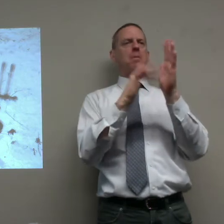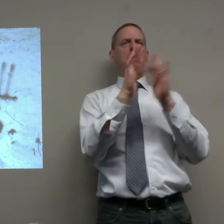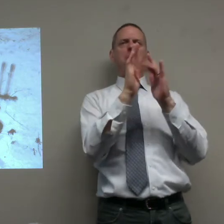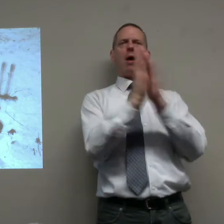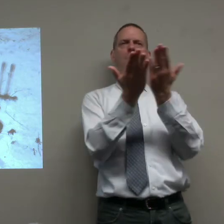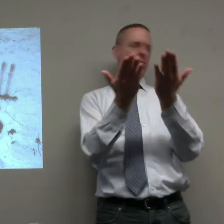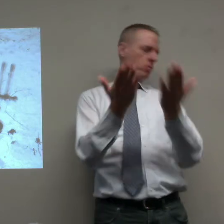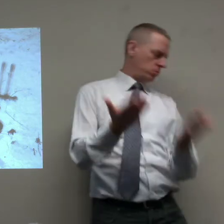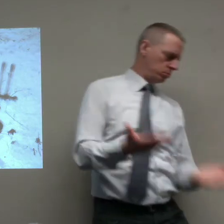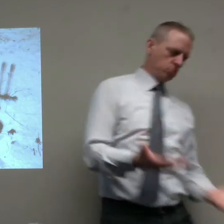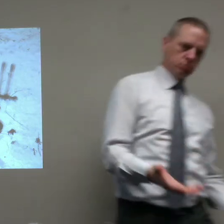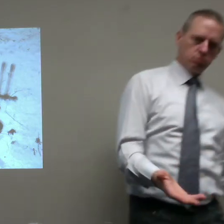The Bible.